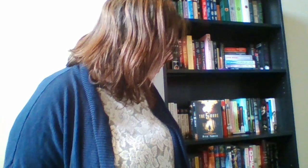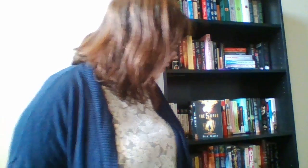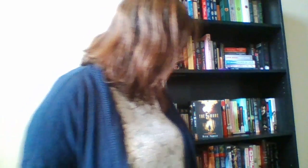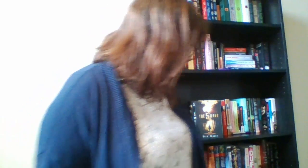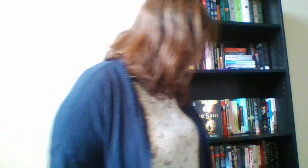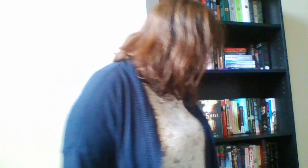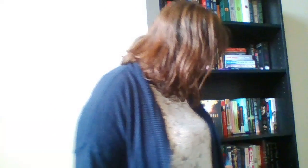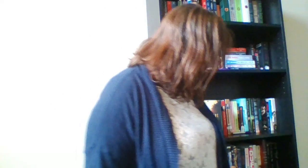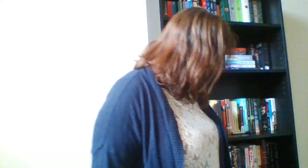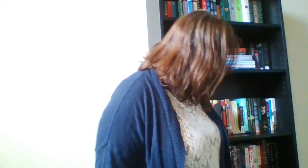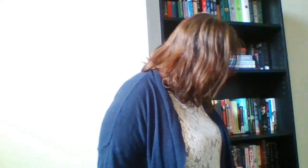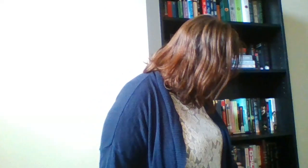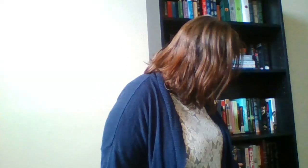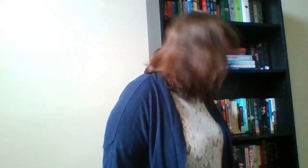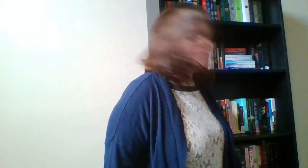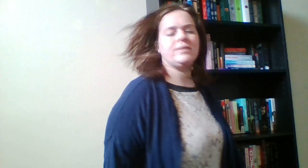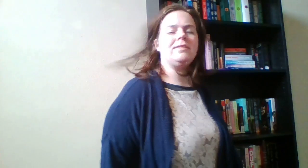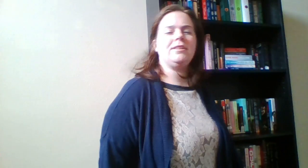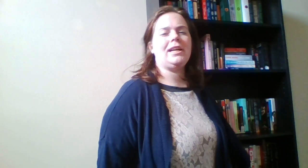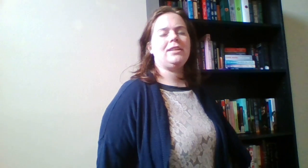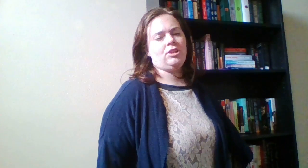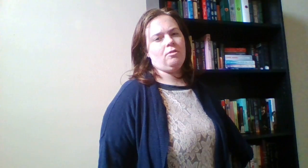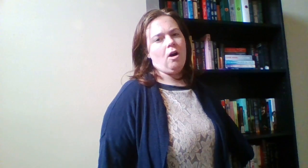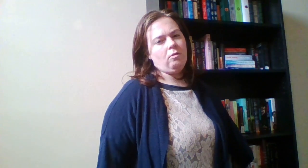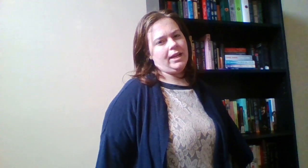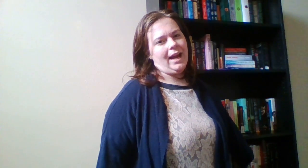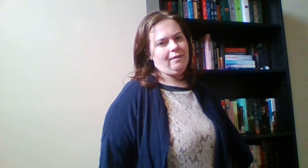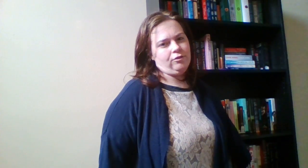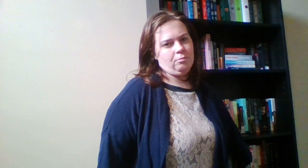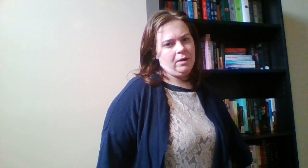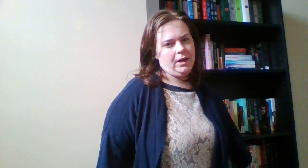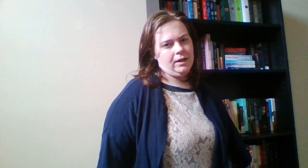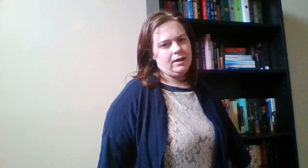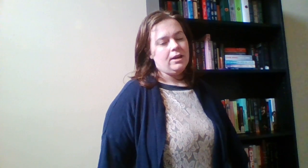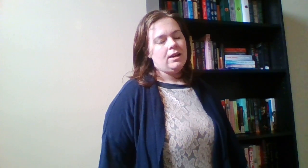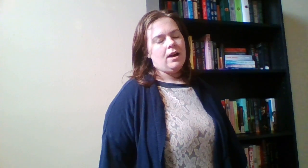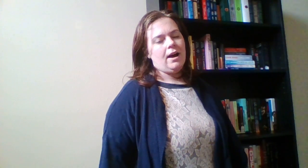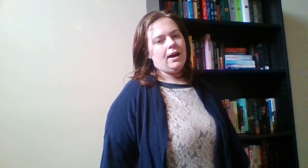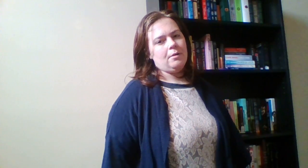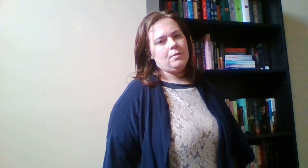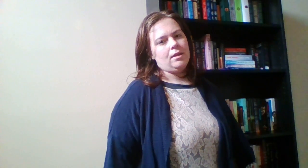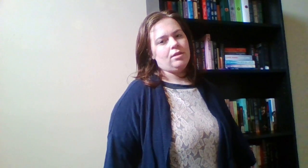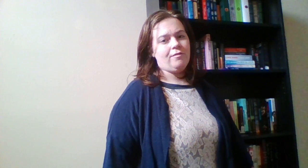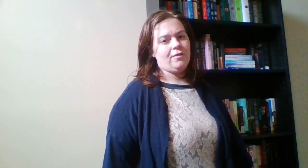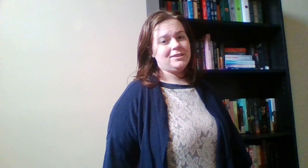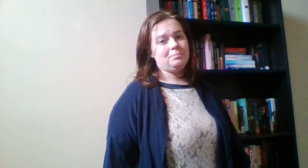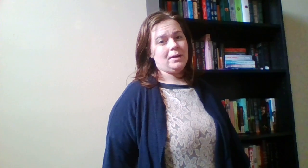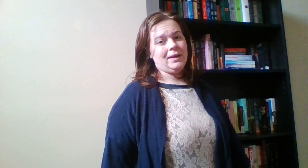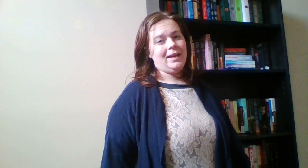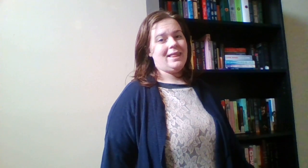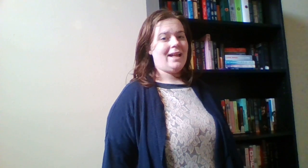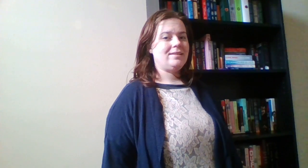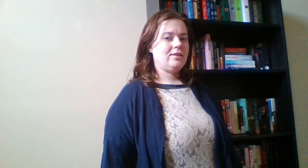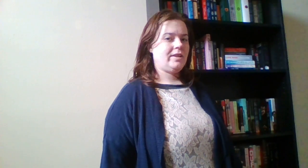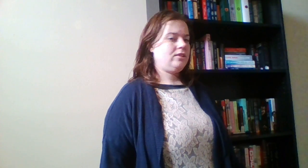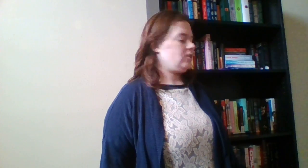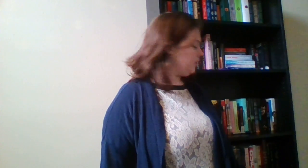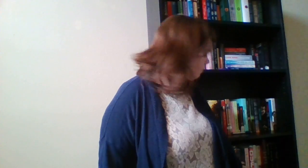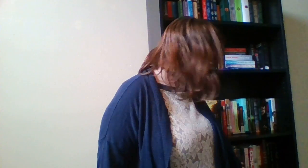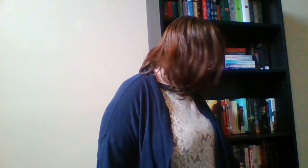if you get to a series, you only have to read the first book in that series or the book